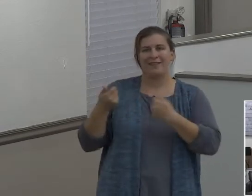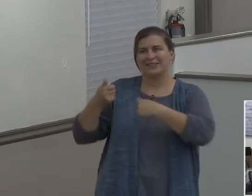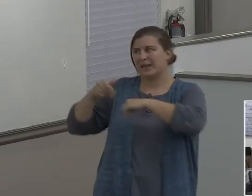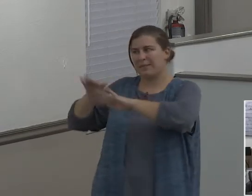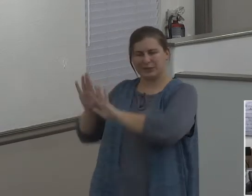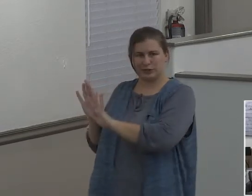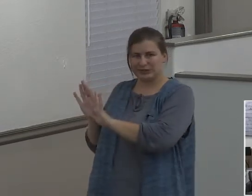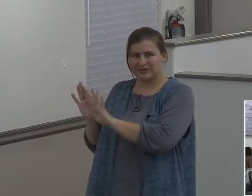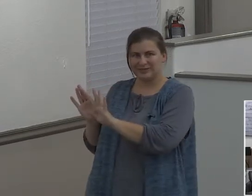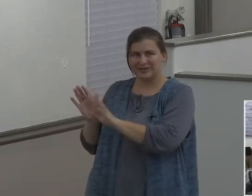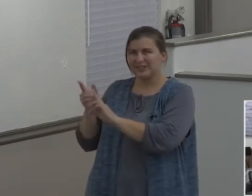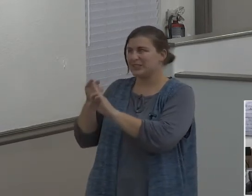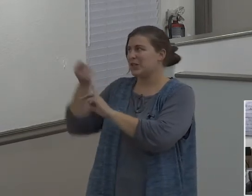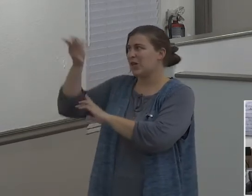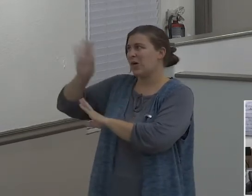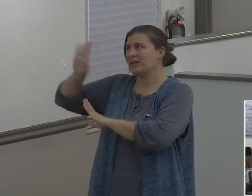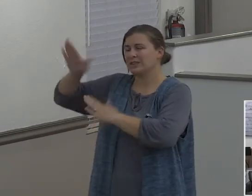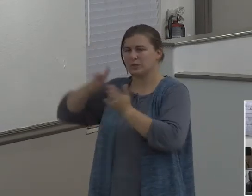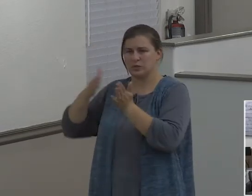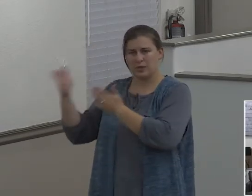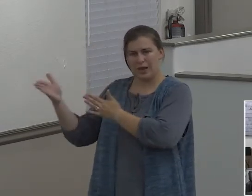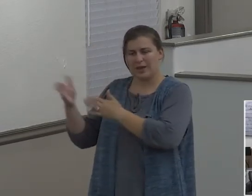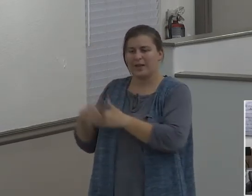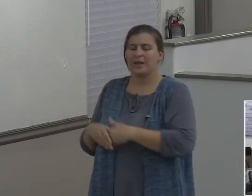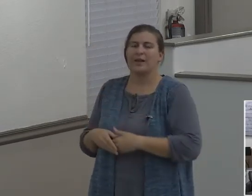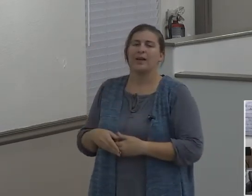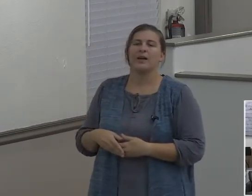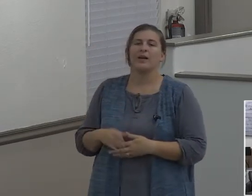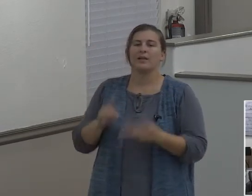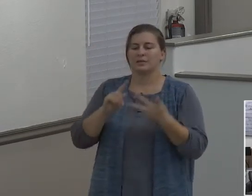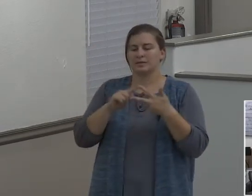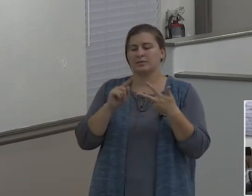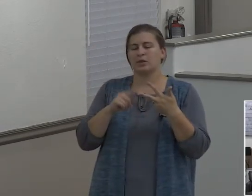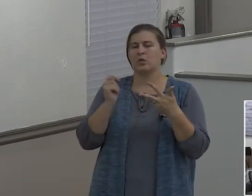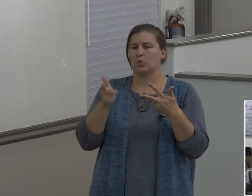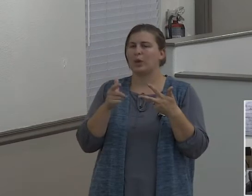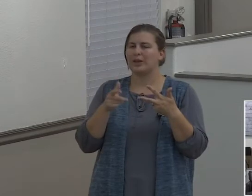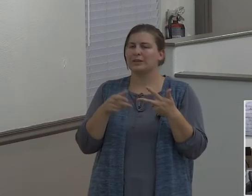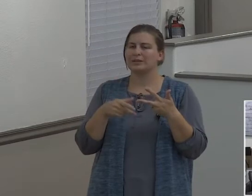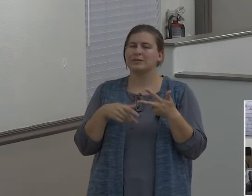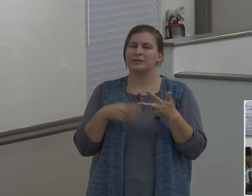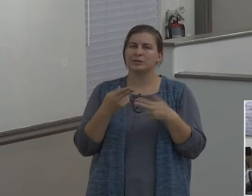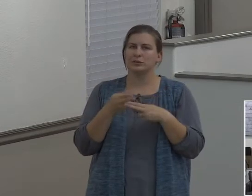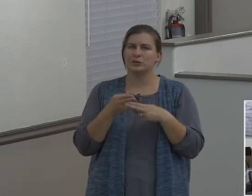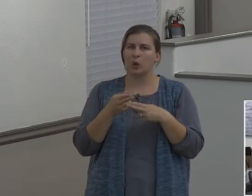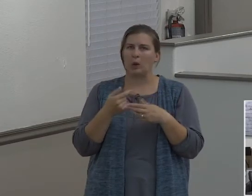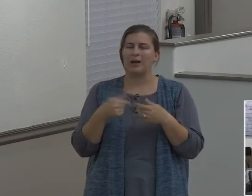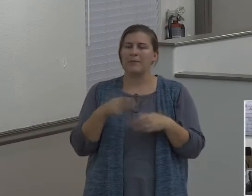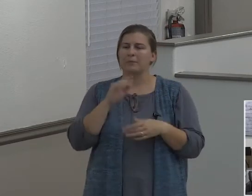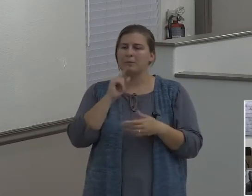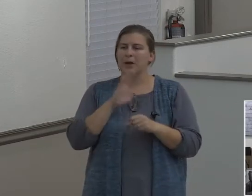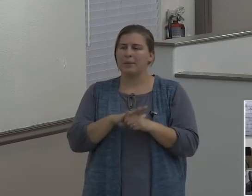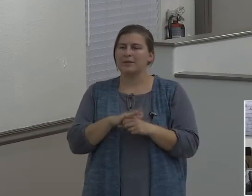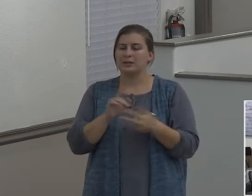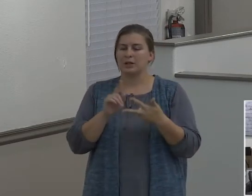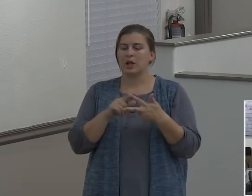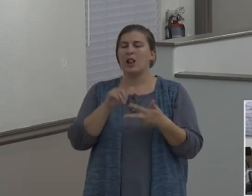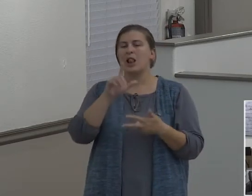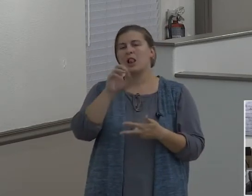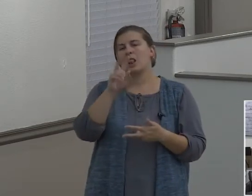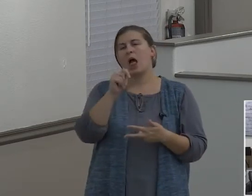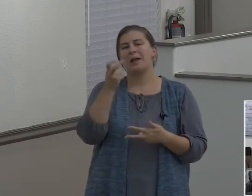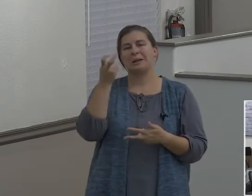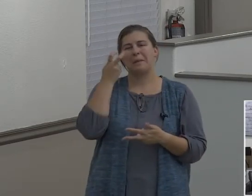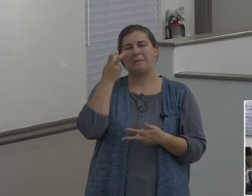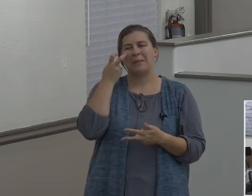God. Let me give you just the last two points just very briefly. Lot was blind to the subtle, spoiling influence of